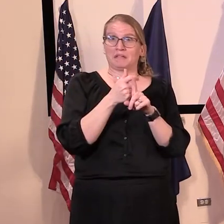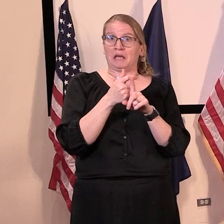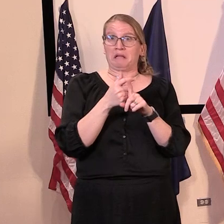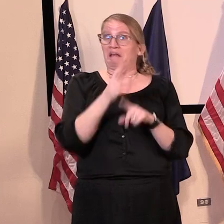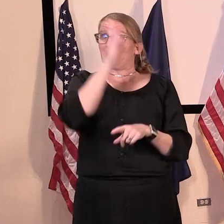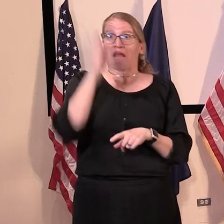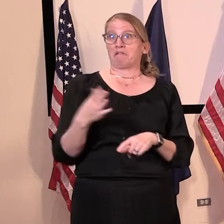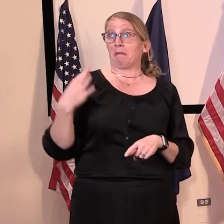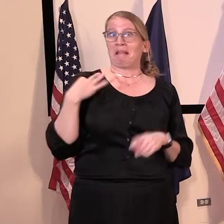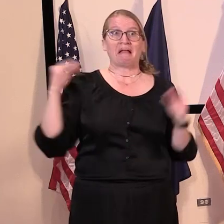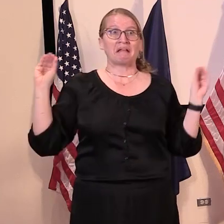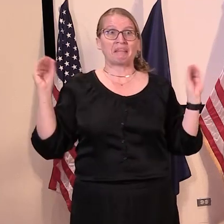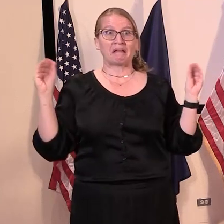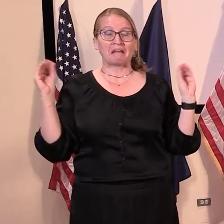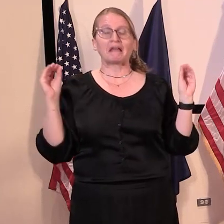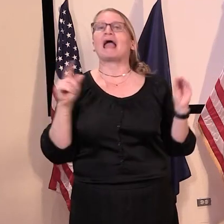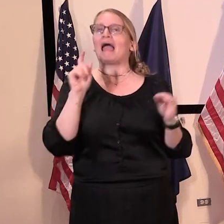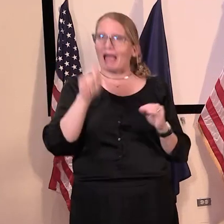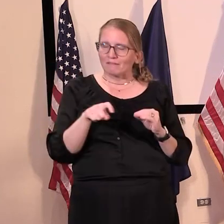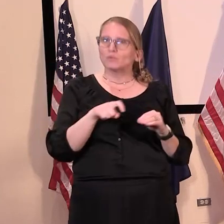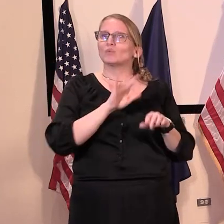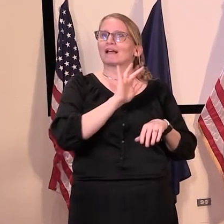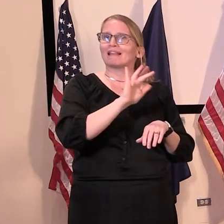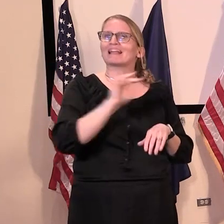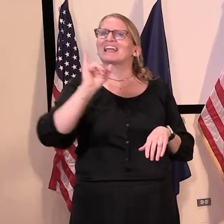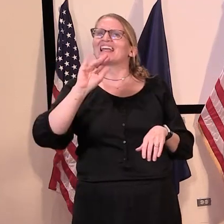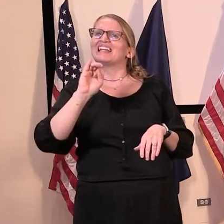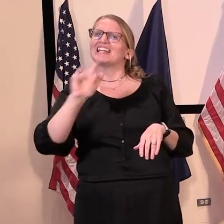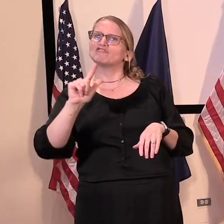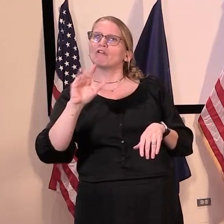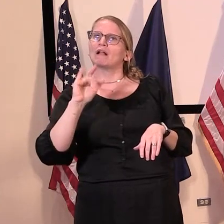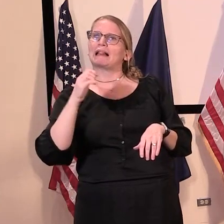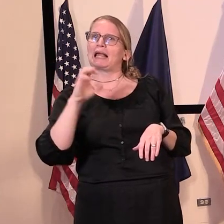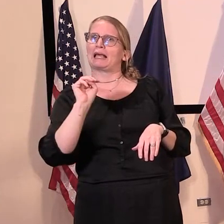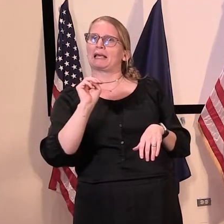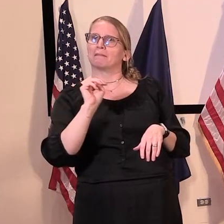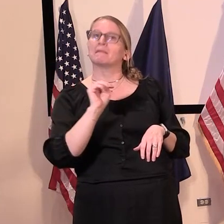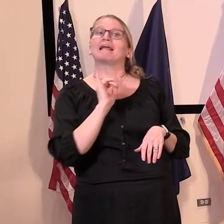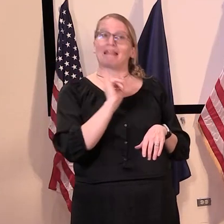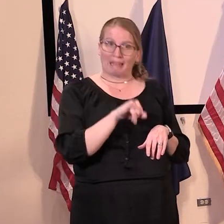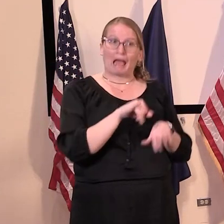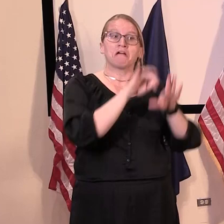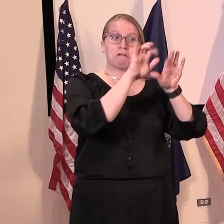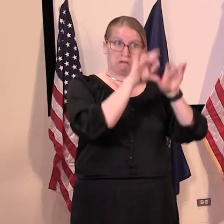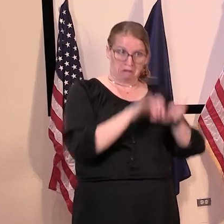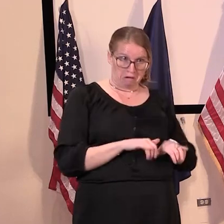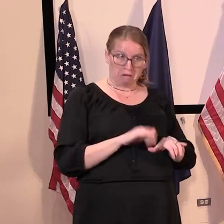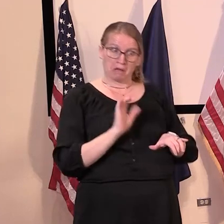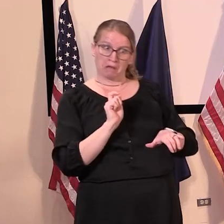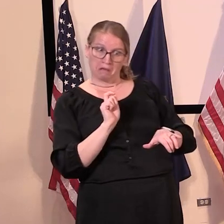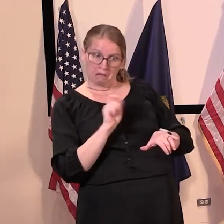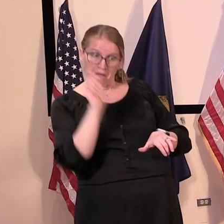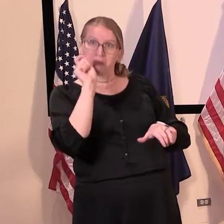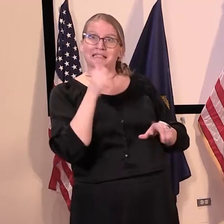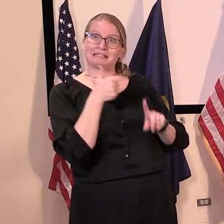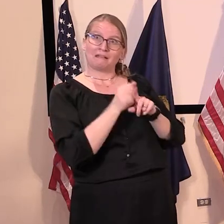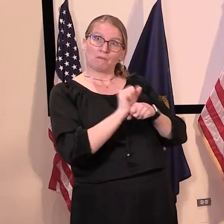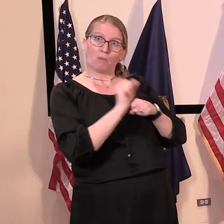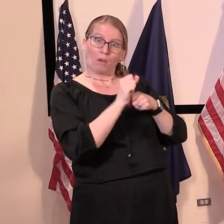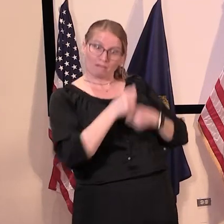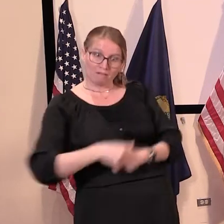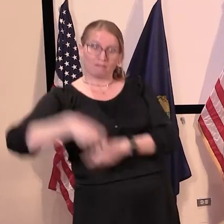claim, uh, application and that will include if they are eligible for PUA to have them fill out the PUA question.